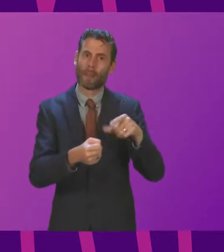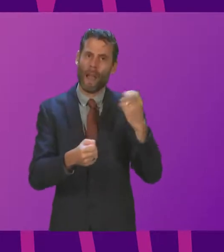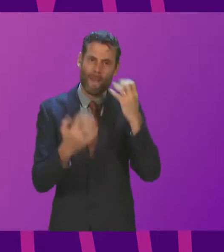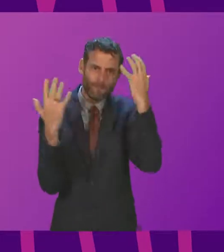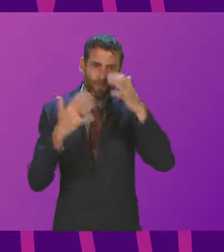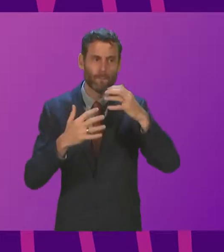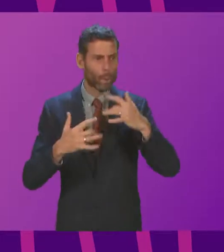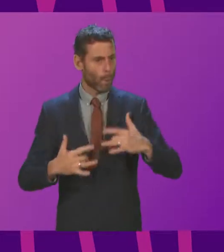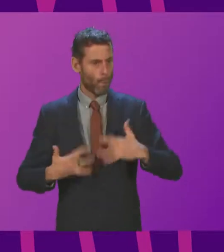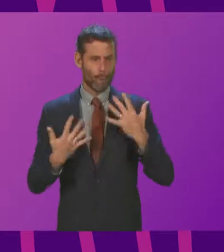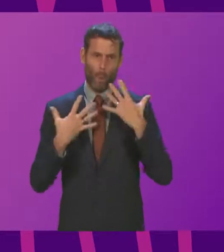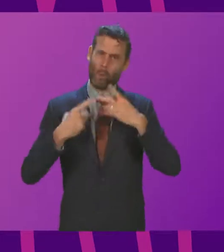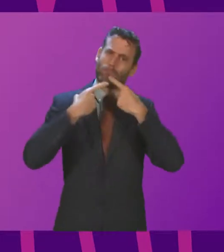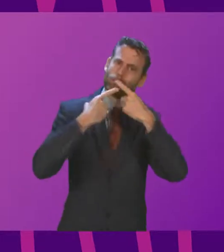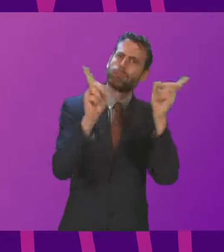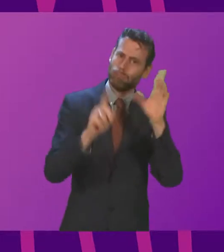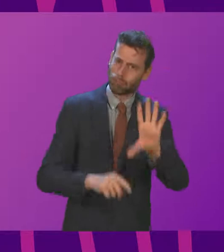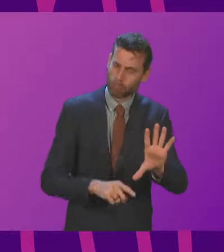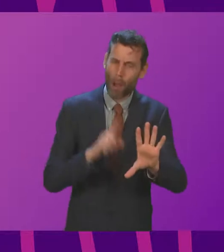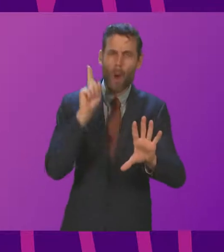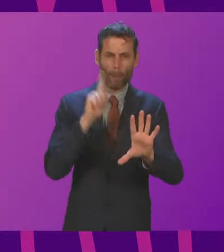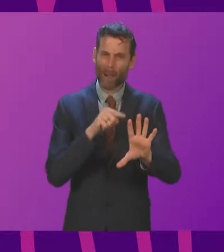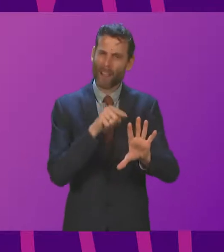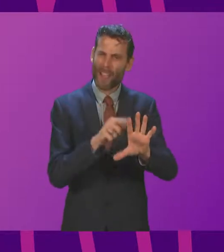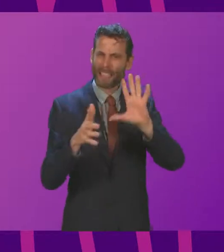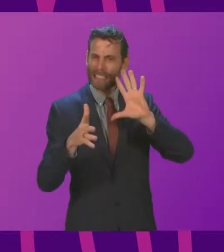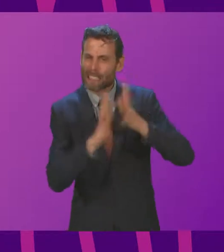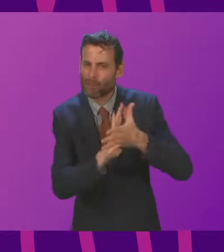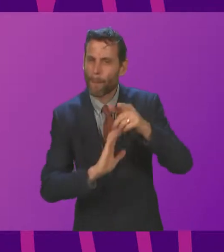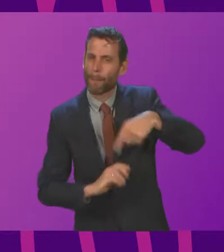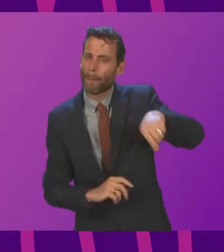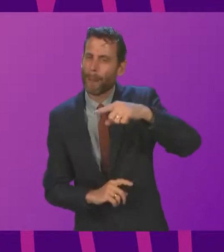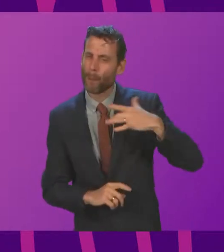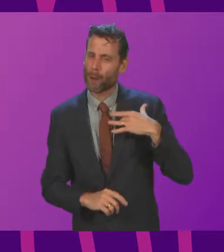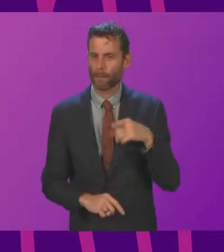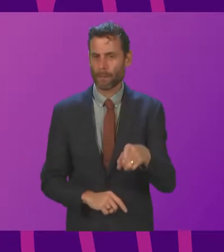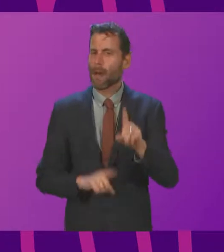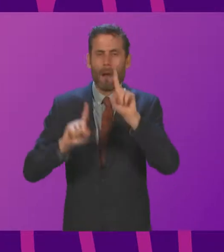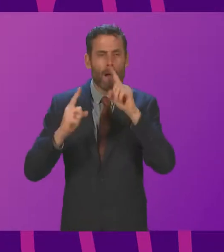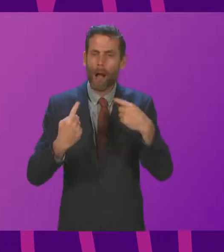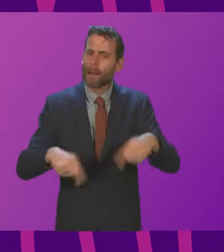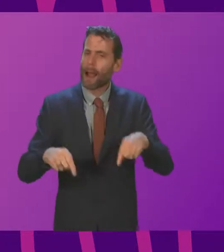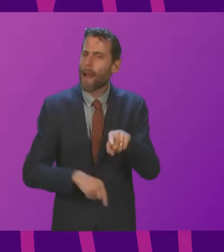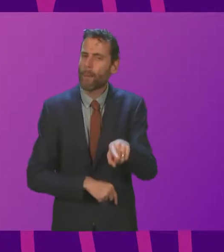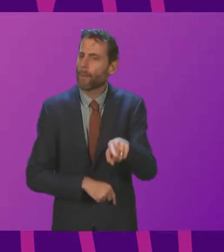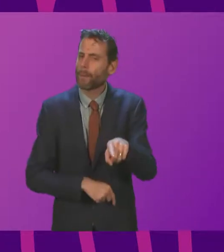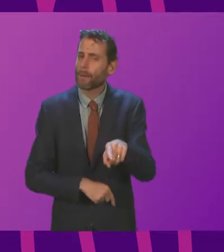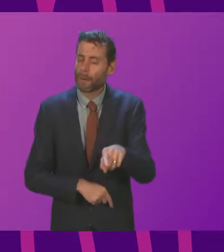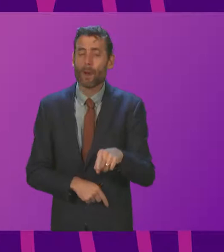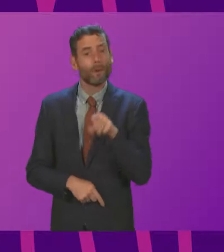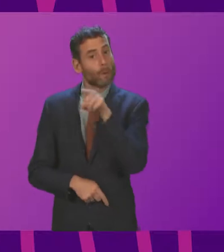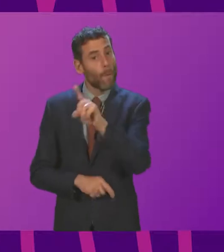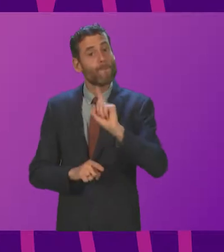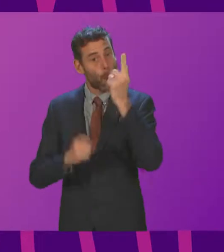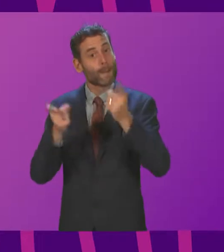allow deliberate and dangerous disruption of people's lives. Will the First Minister reassure people across Glasgow that there will